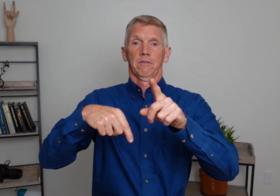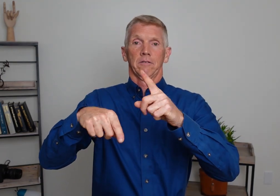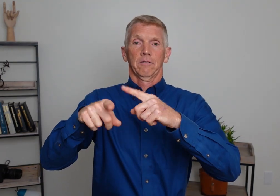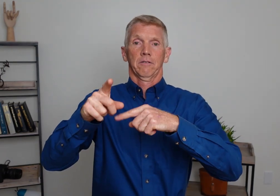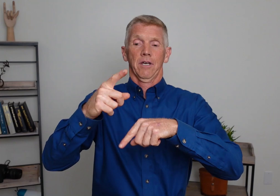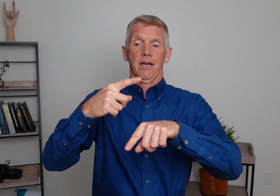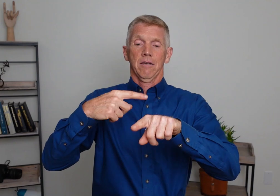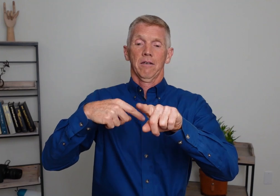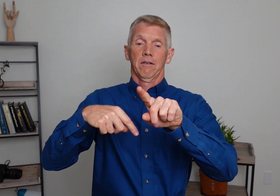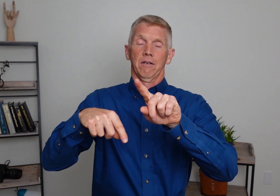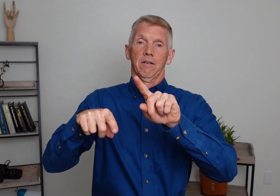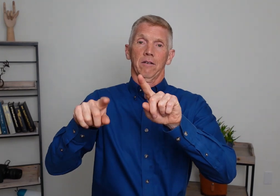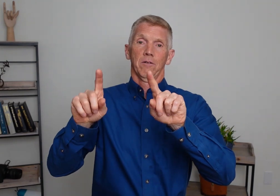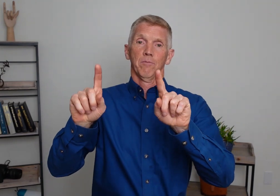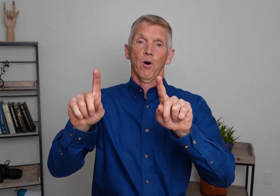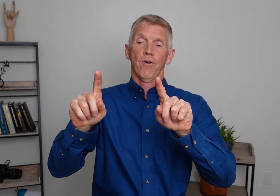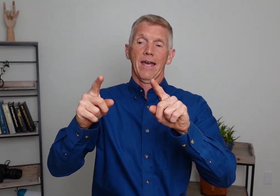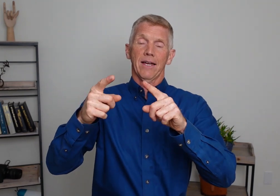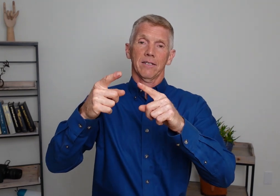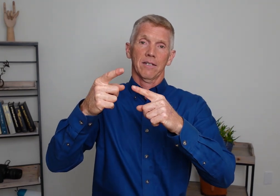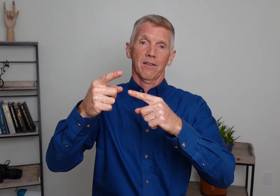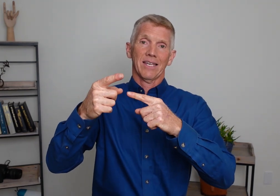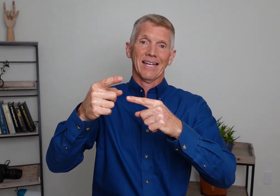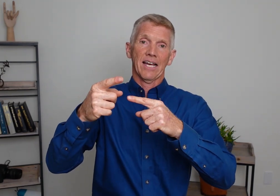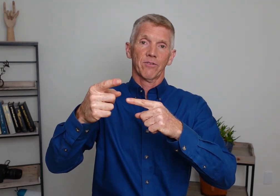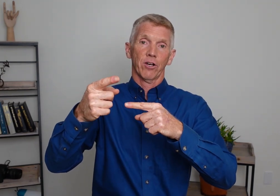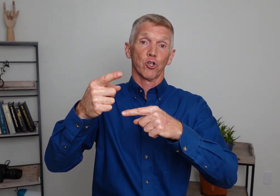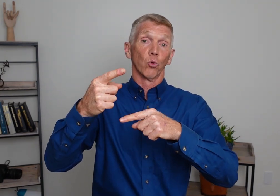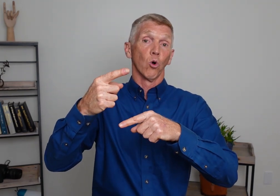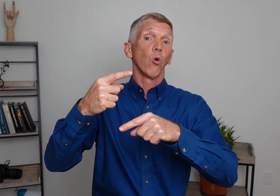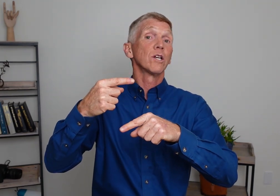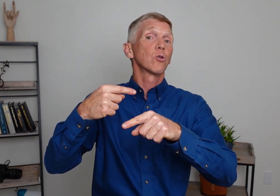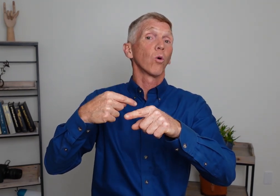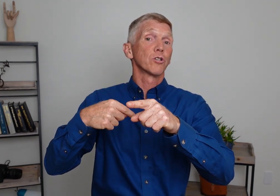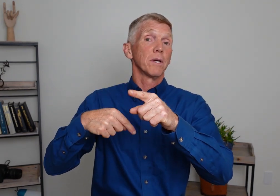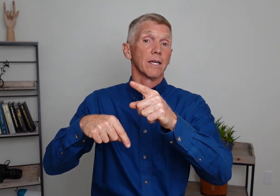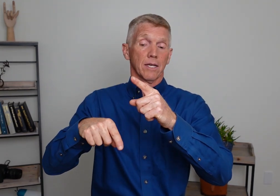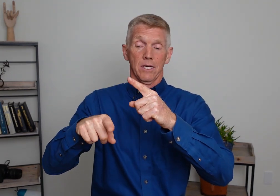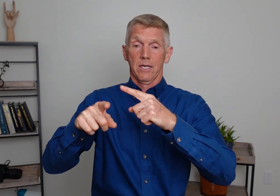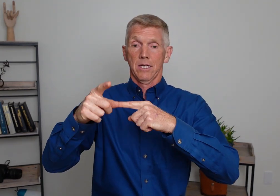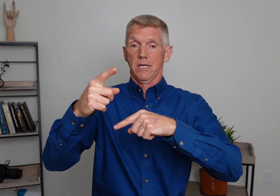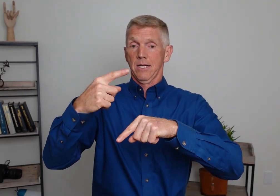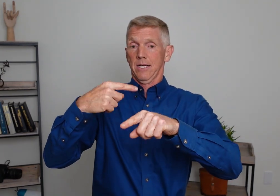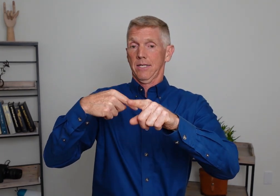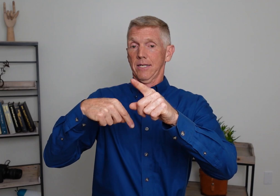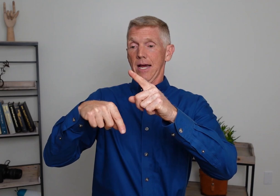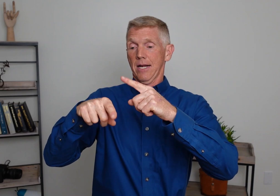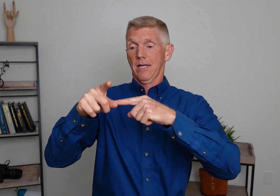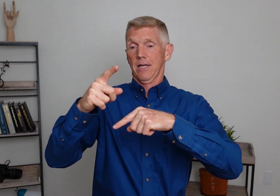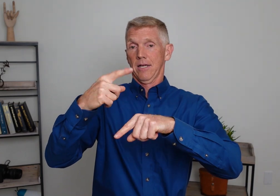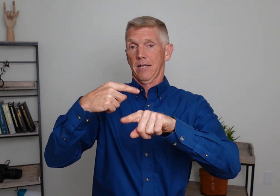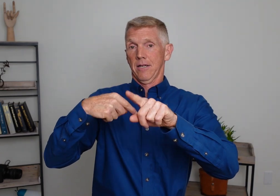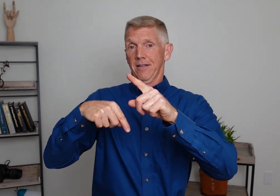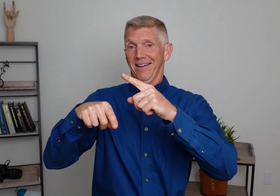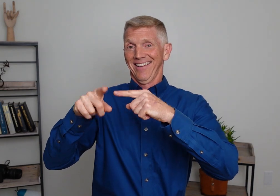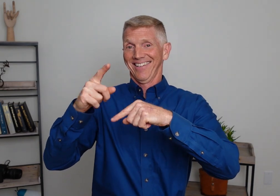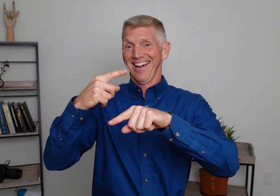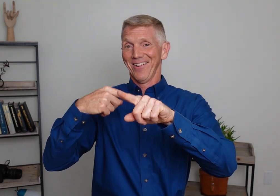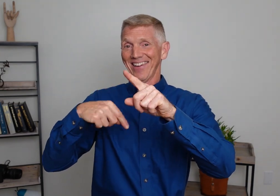Okay. Both hands. The index fingers are rolling towards me. Sign. Sign. Sign. Okay.